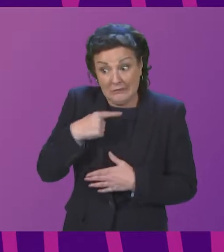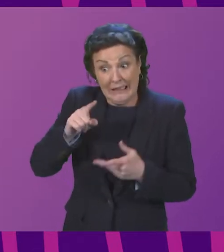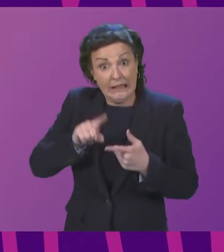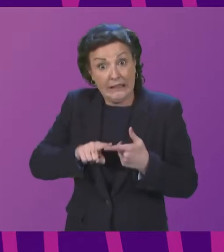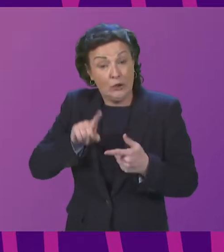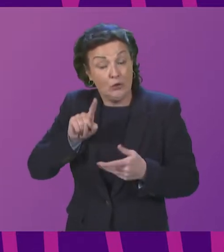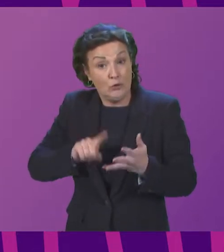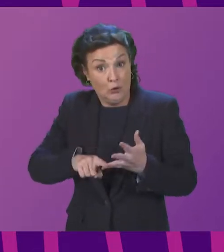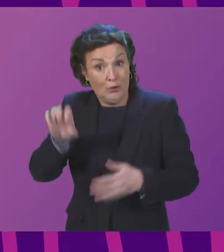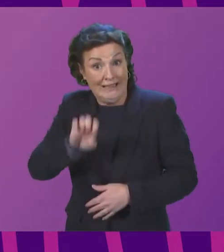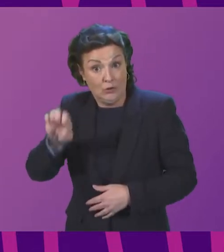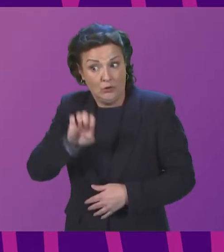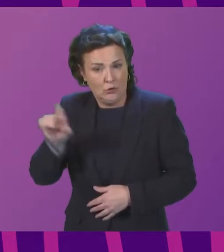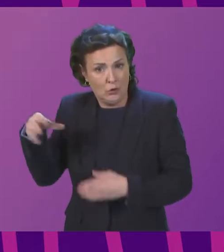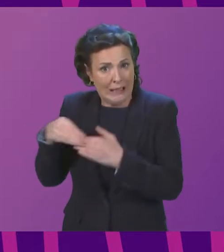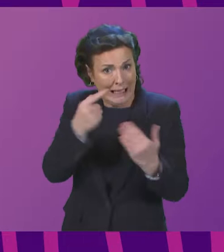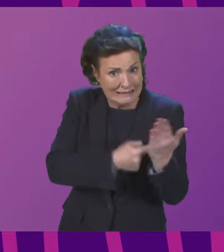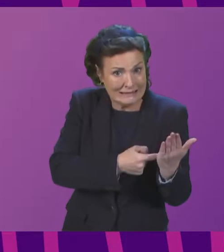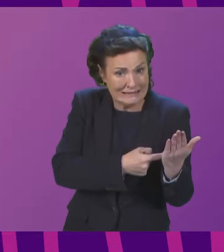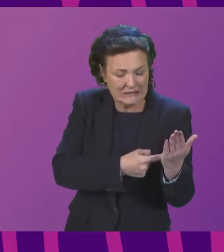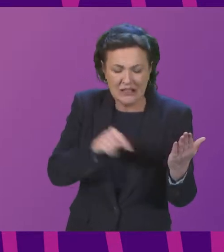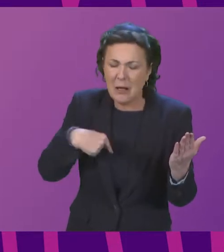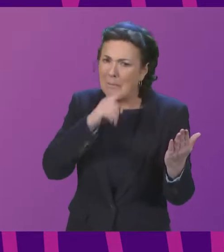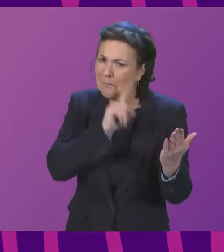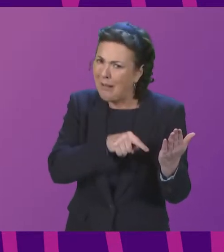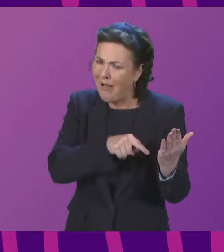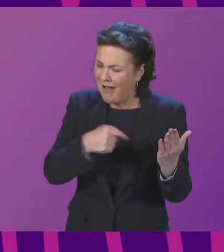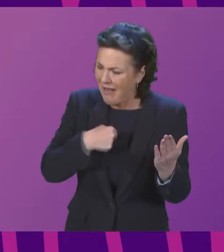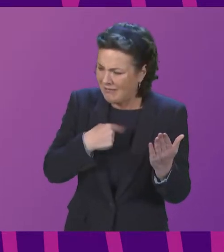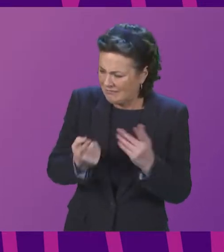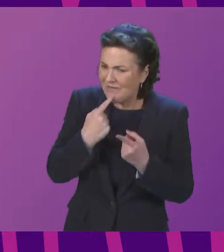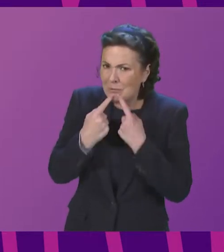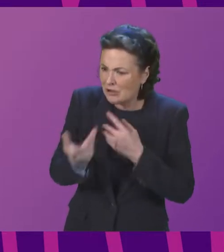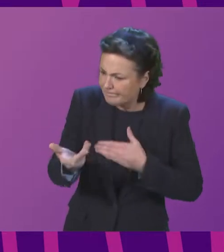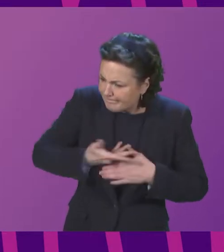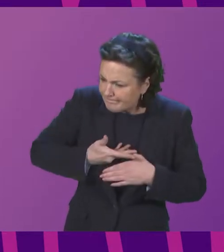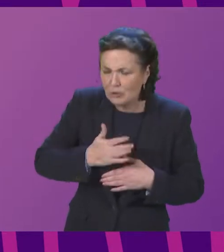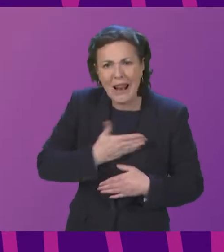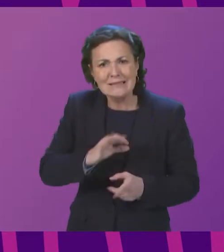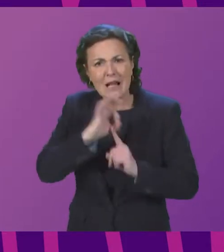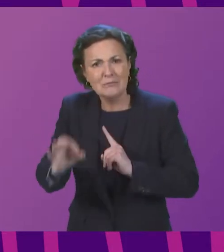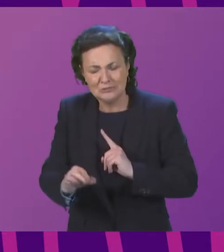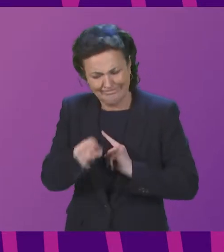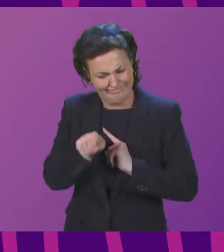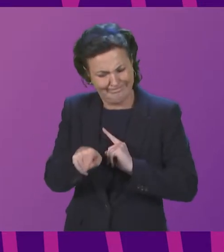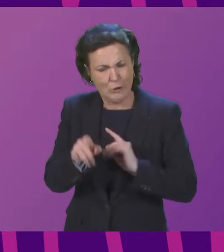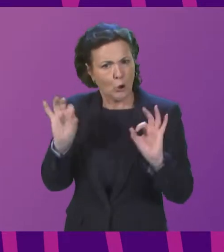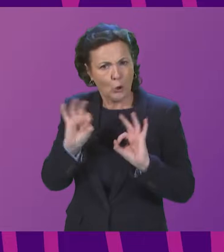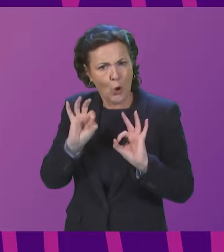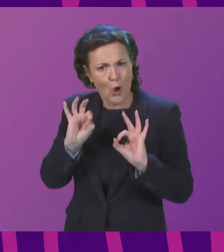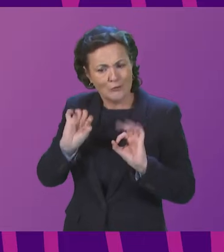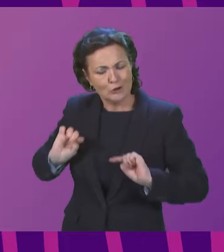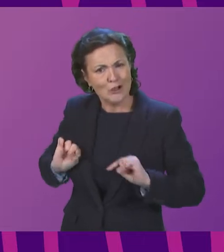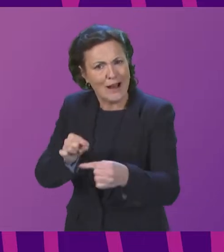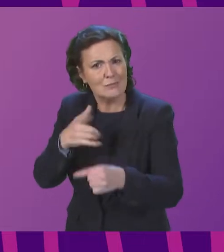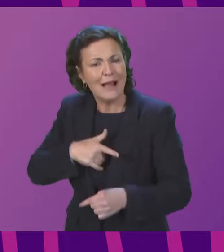the rejections he has received in relation to license applications have been on the basis of actions which are not challenged by the eu commission